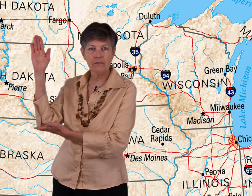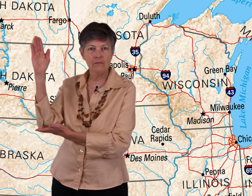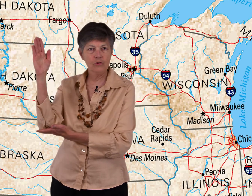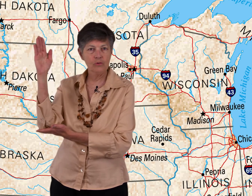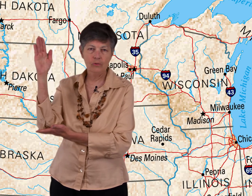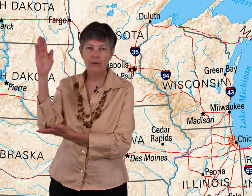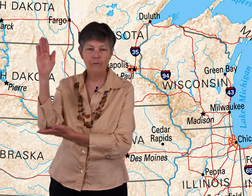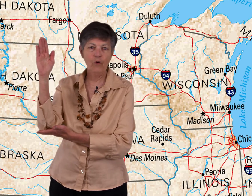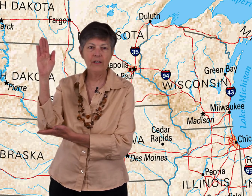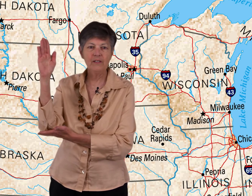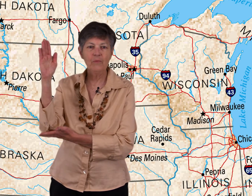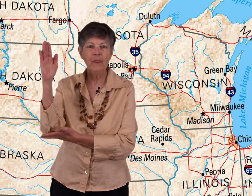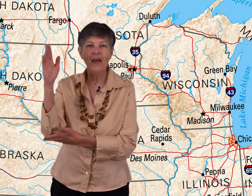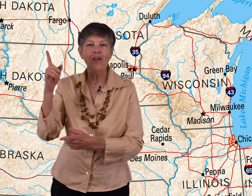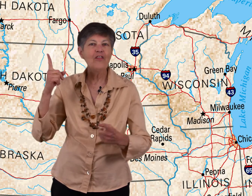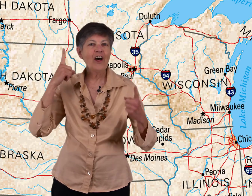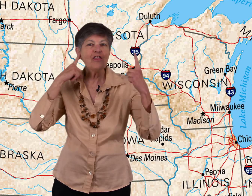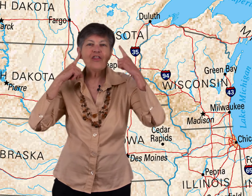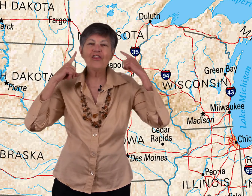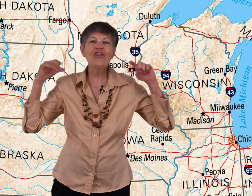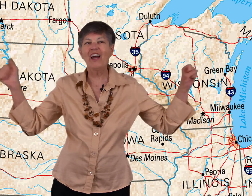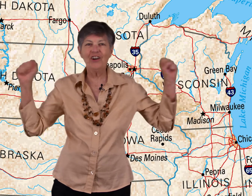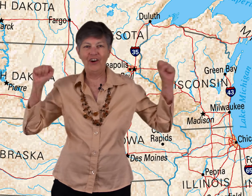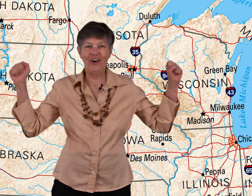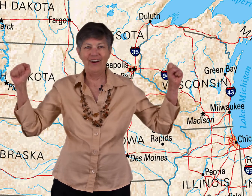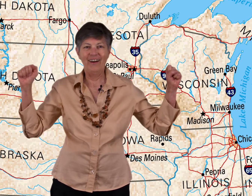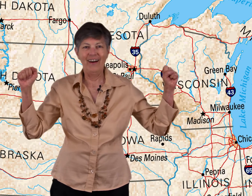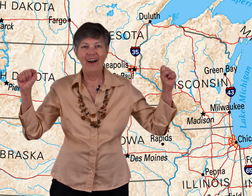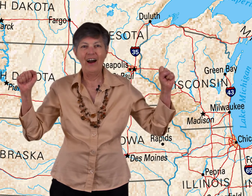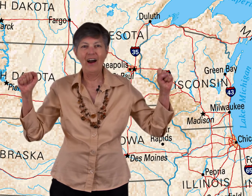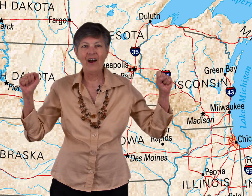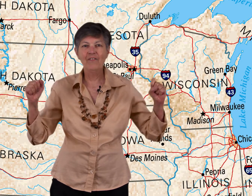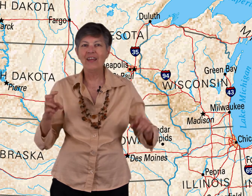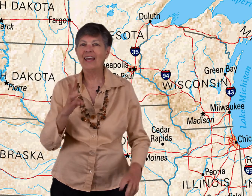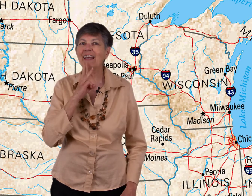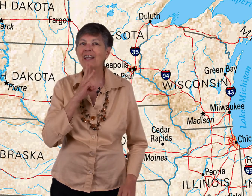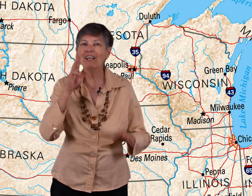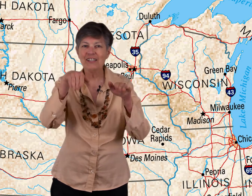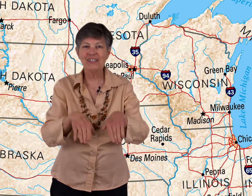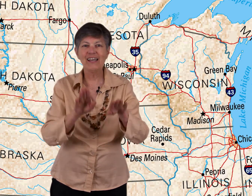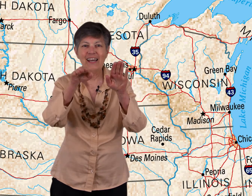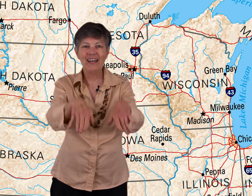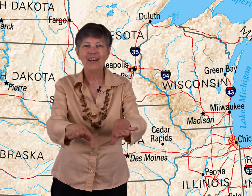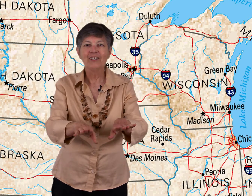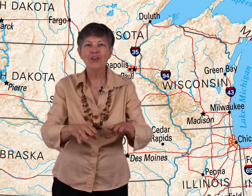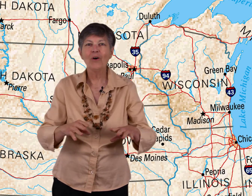it's tree, forest. The thunder of the inland sea. So